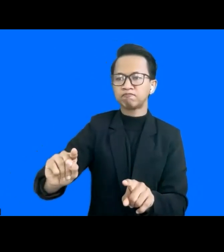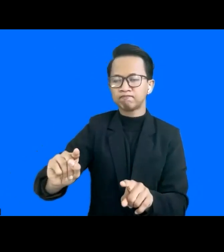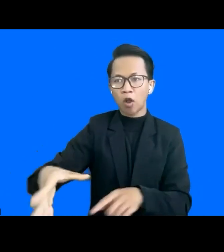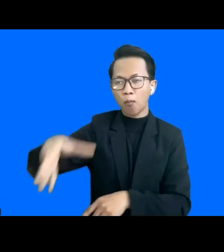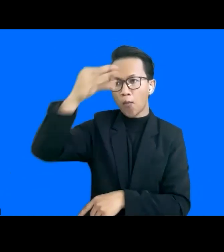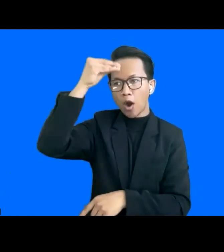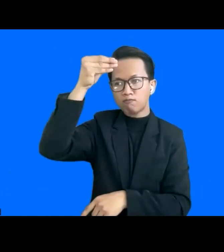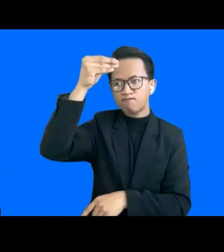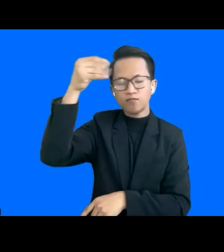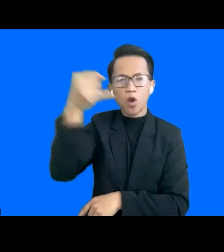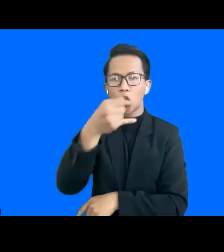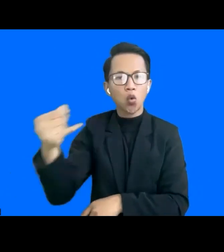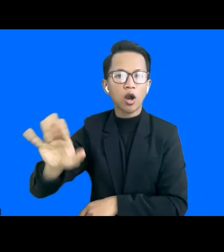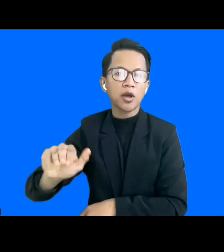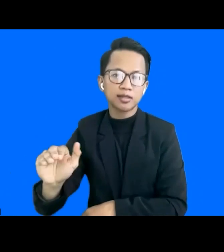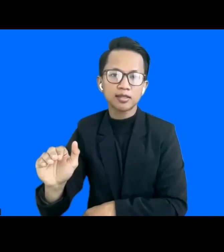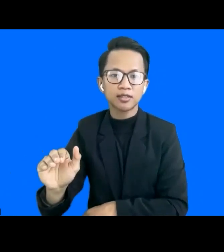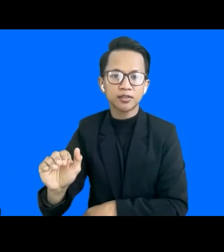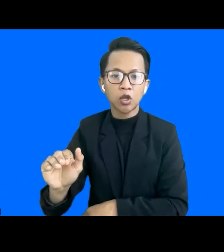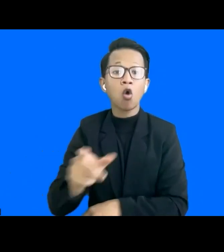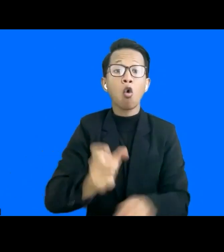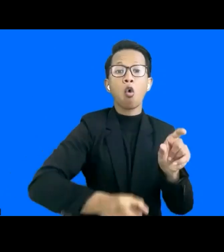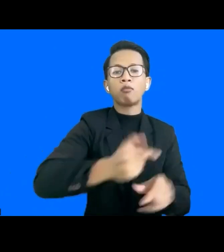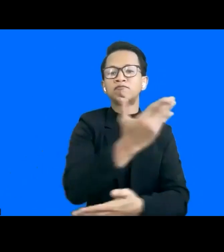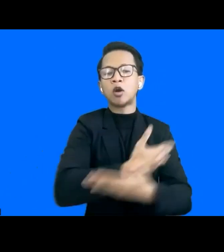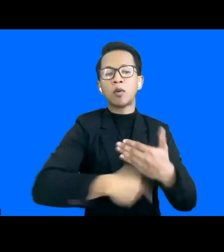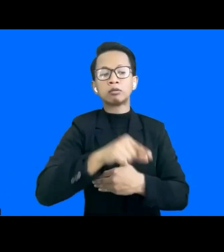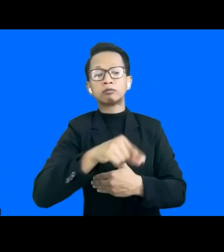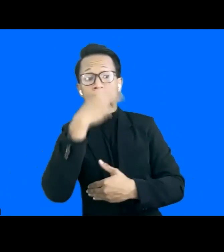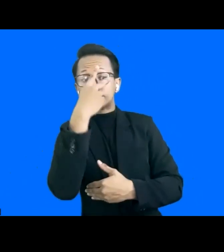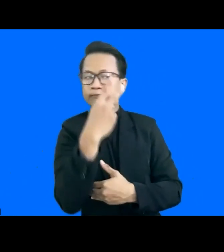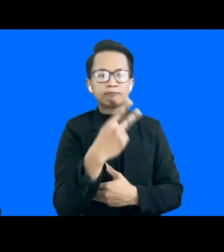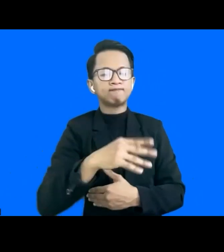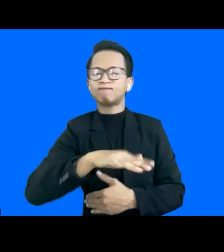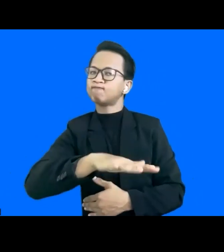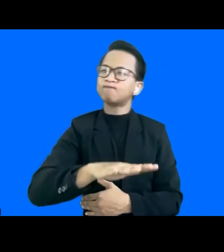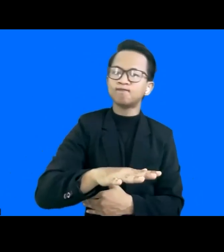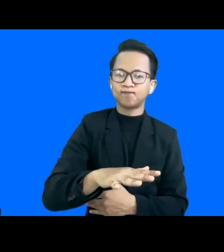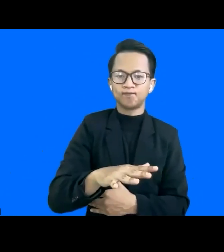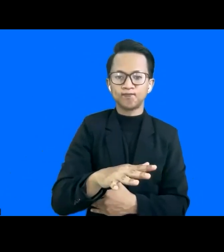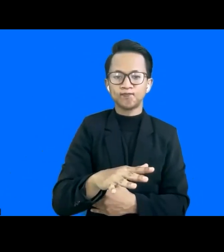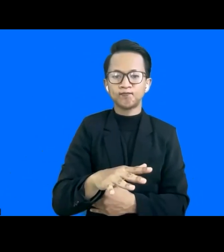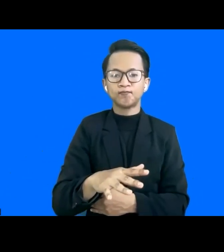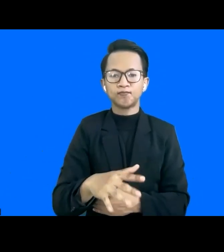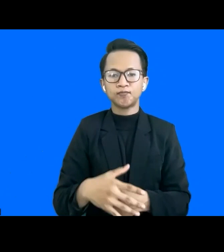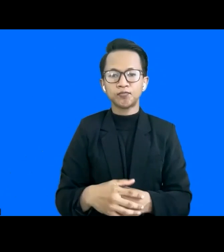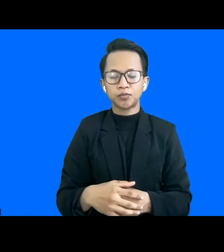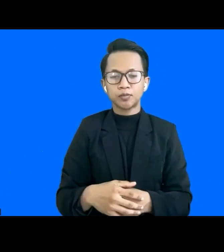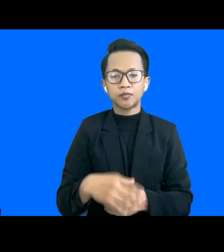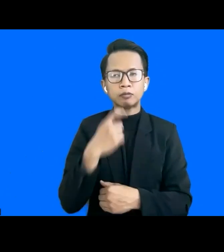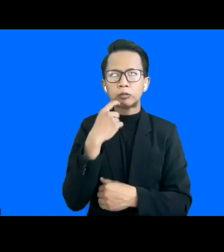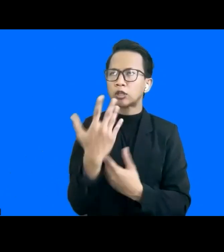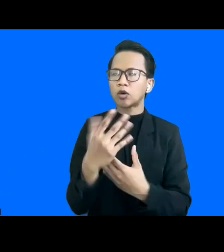potential and limitations of people with disabilities. The company might want to hire disabled people, but